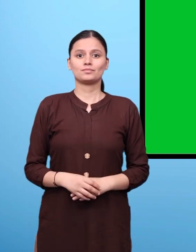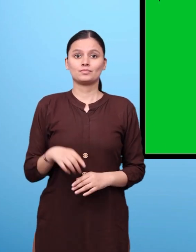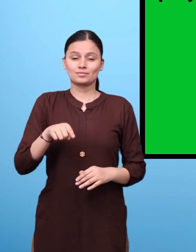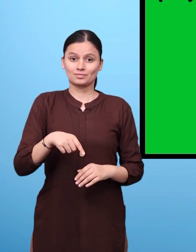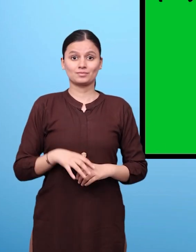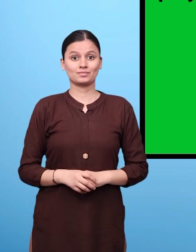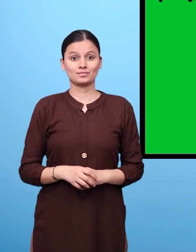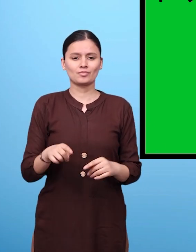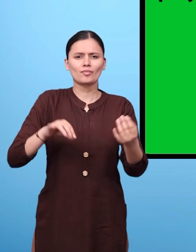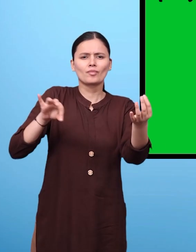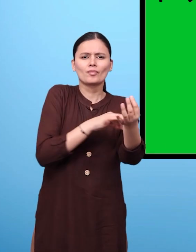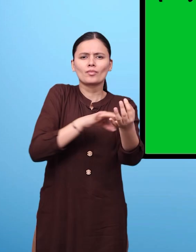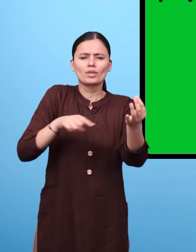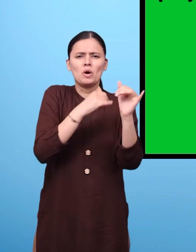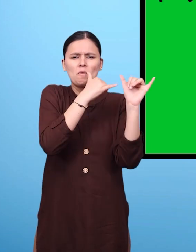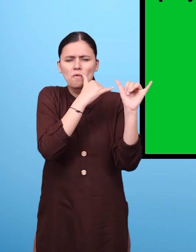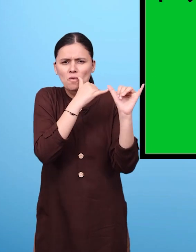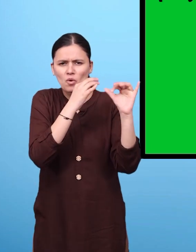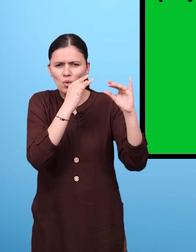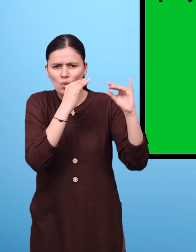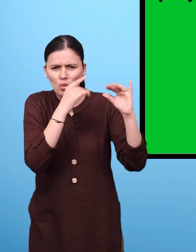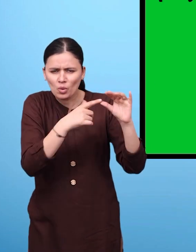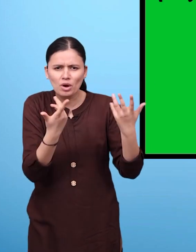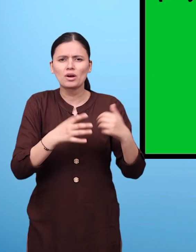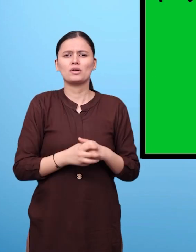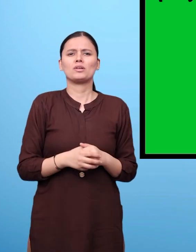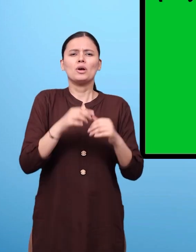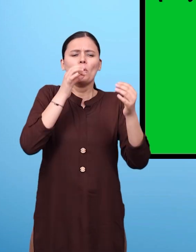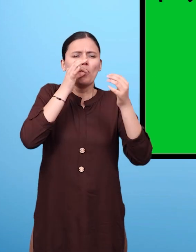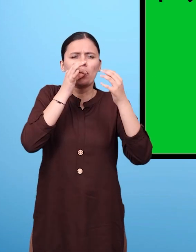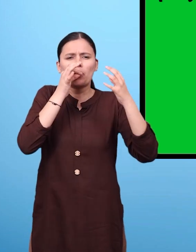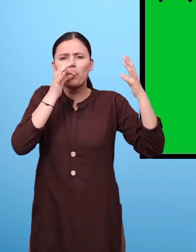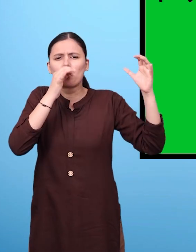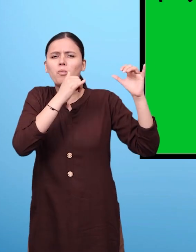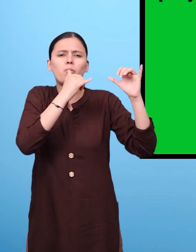and shanai flute etc. are played by blowing air into them.